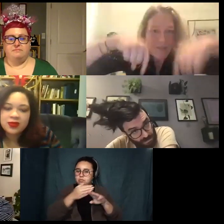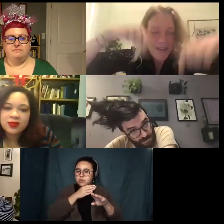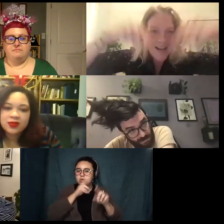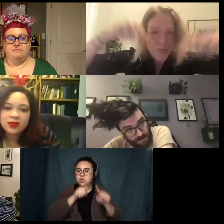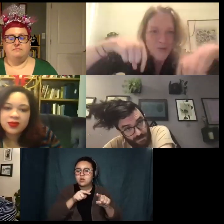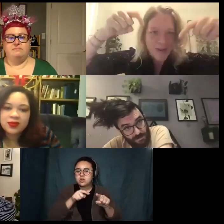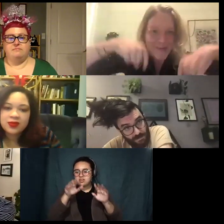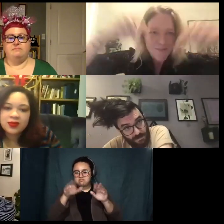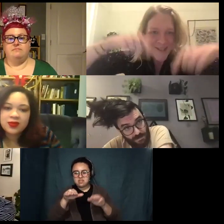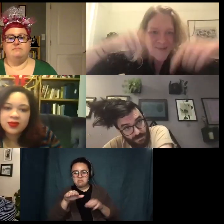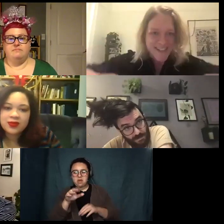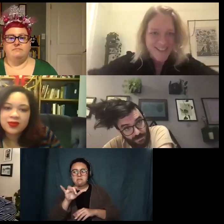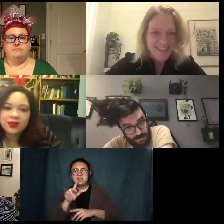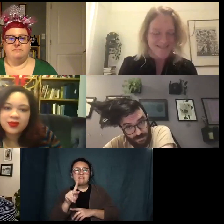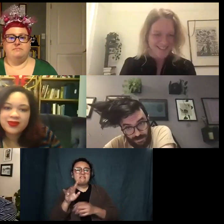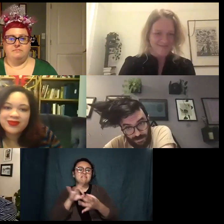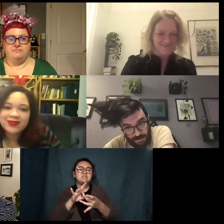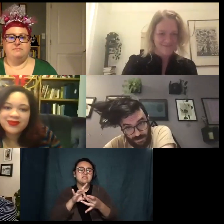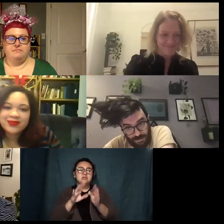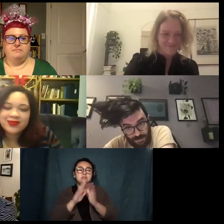down there right now books are married books are magic